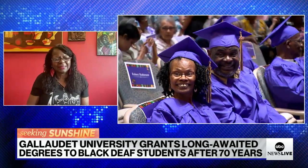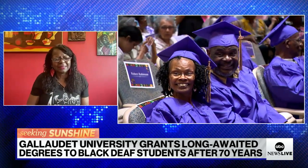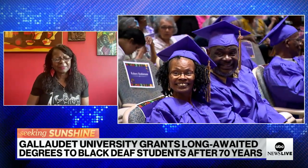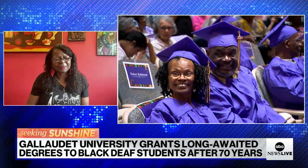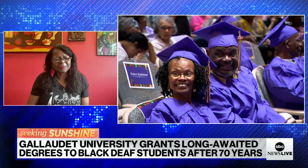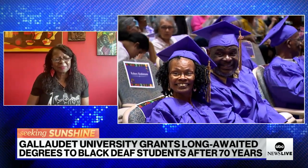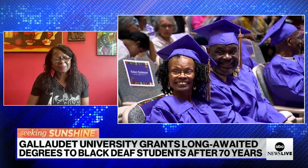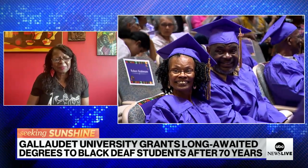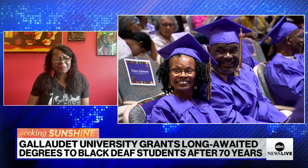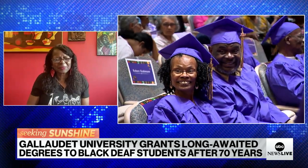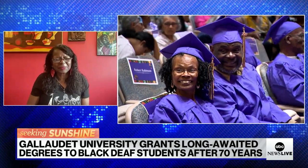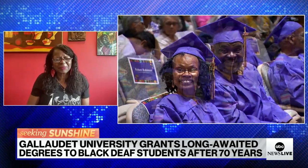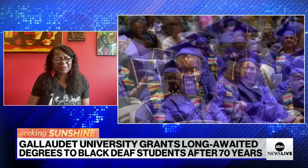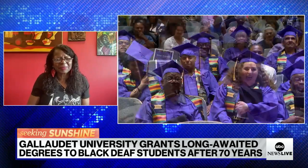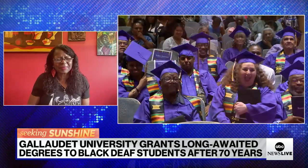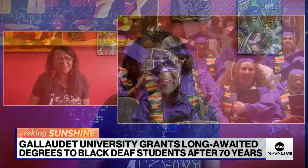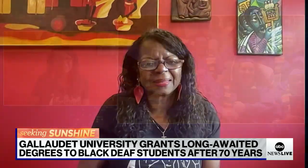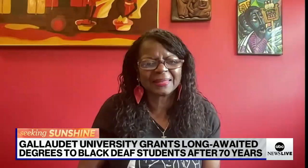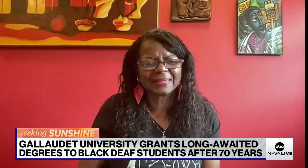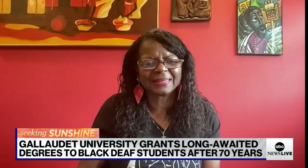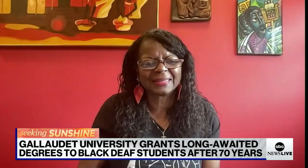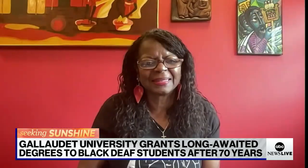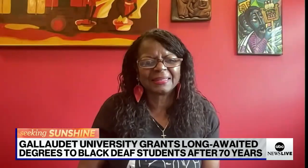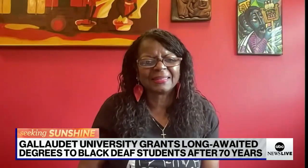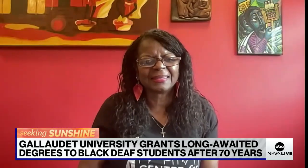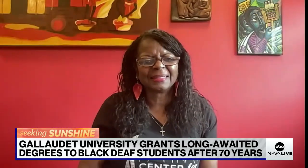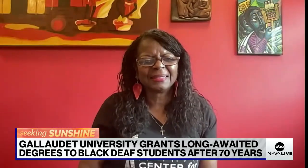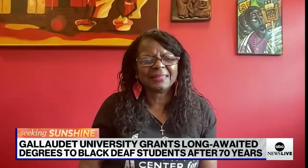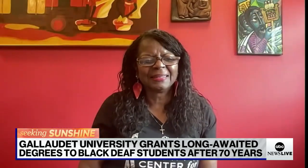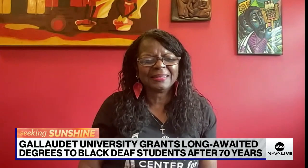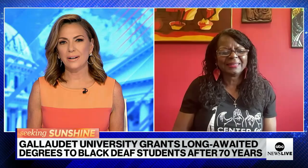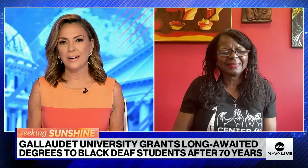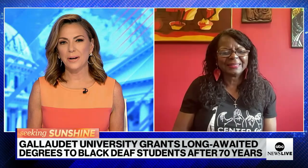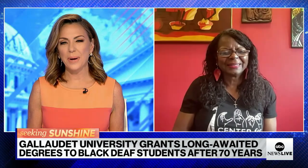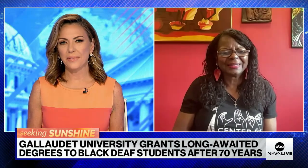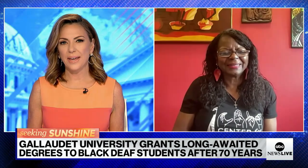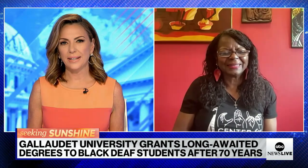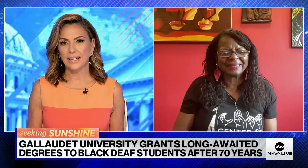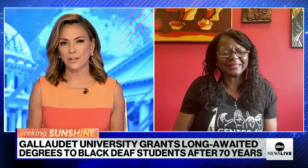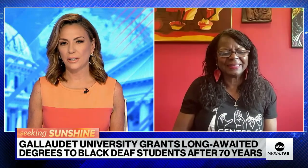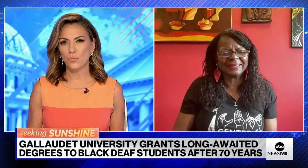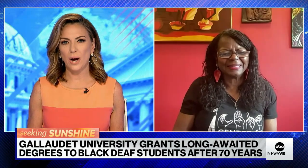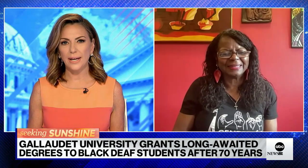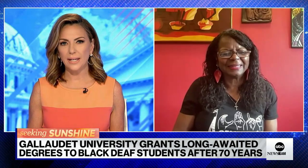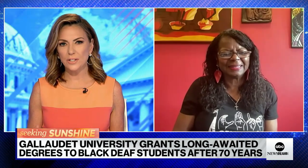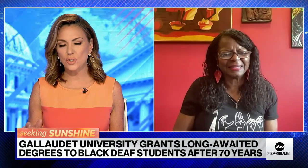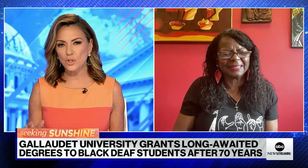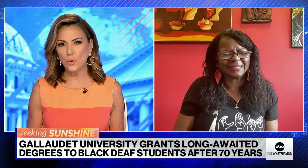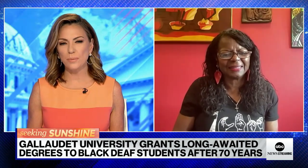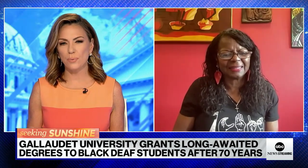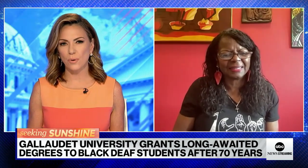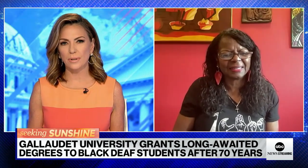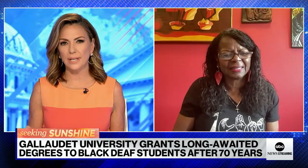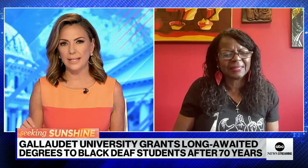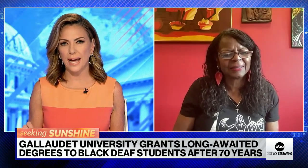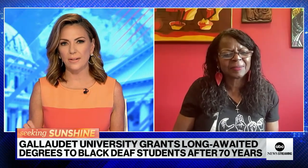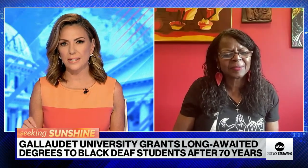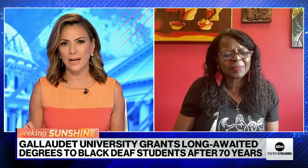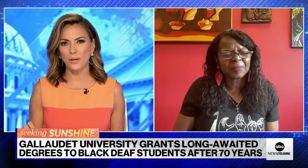to see everything taking place. And let's just talk about that, Carolyn, why it's so important that Gallaudet